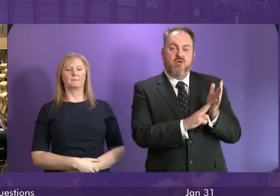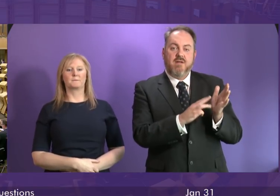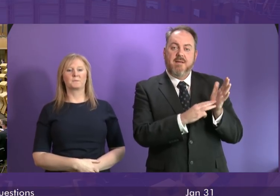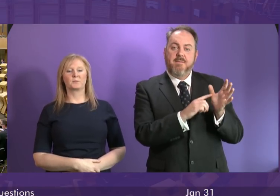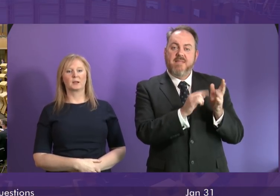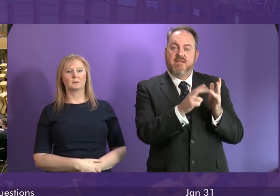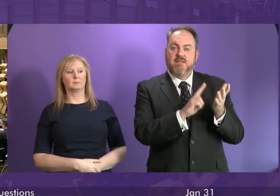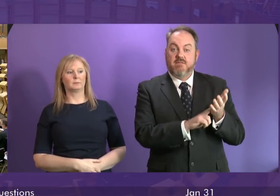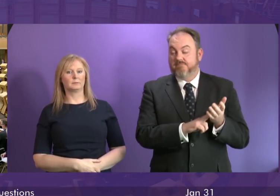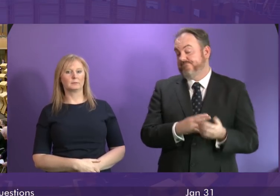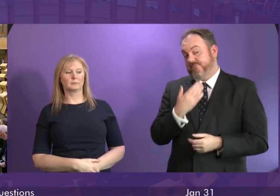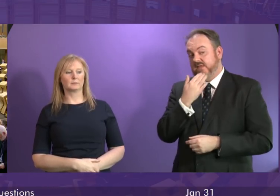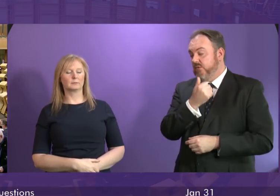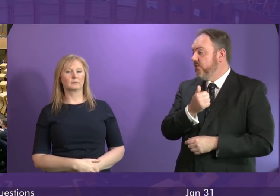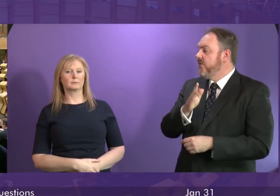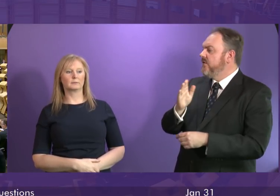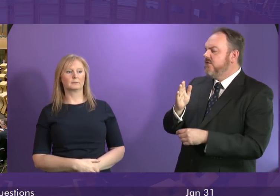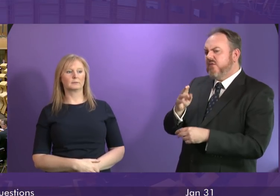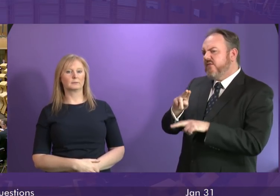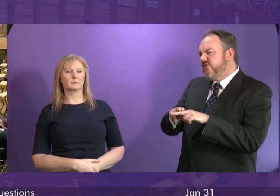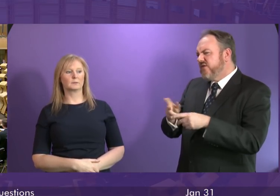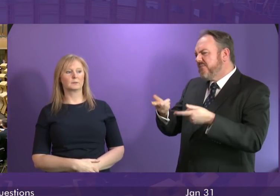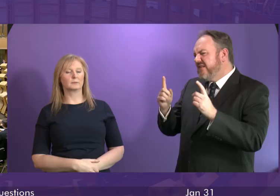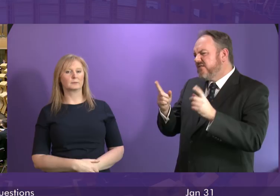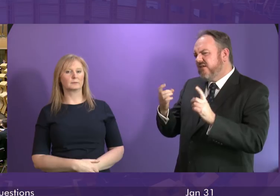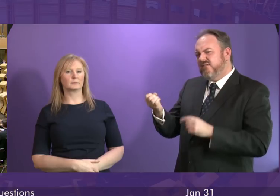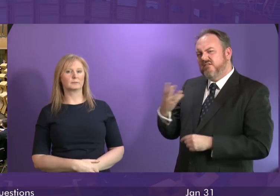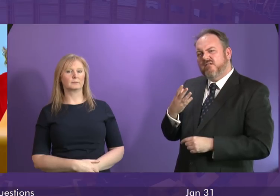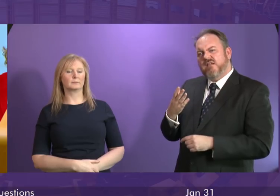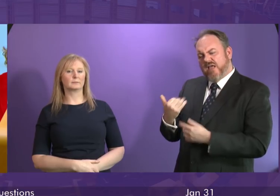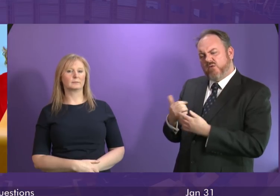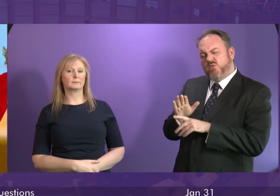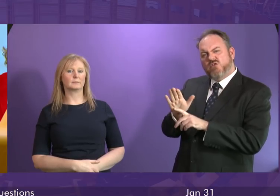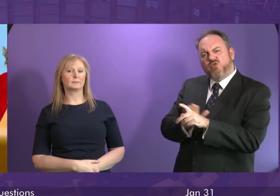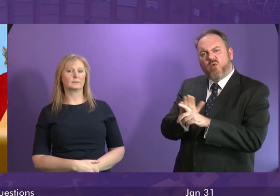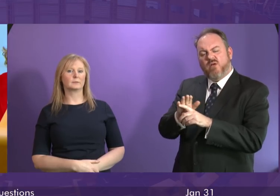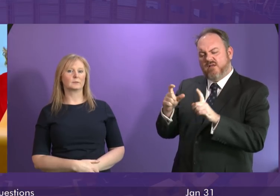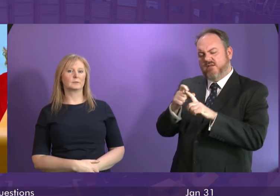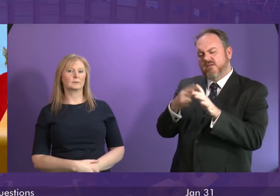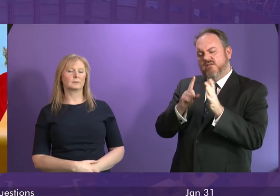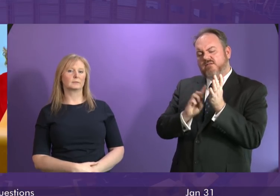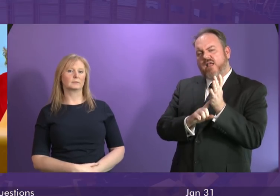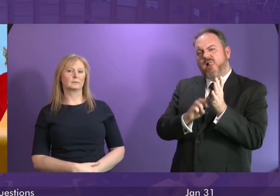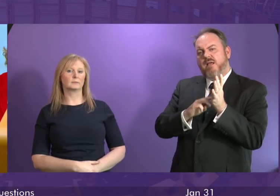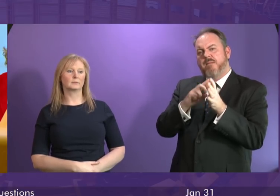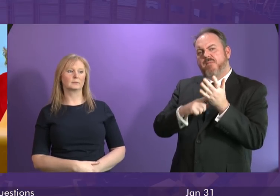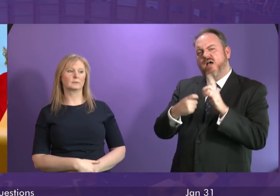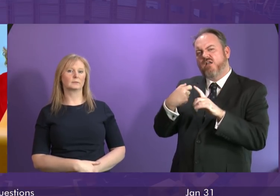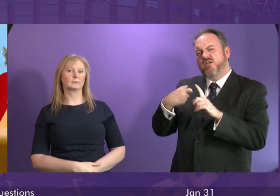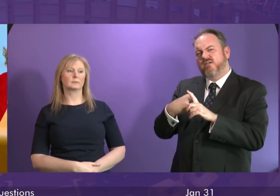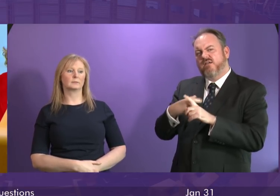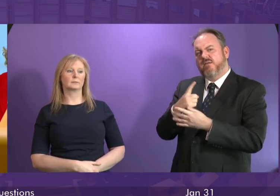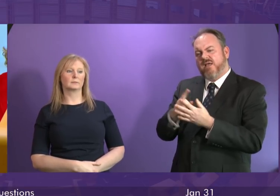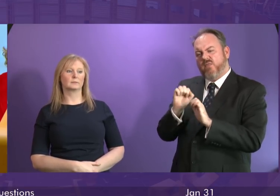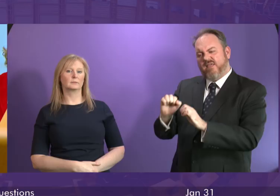I wonder if the first minister can give any reassurance to the community in Dalmarnock about the future of the legacy hub which is a fabulous